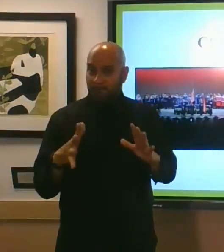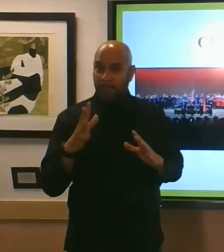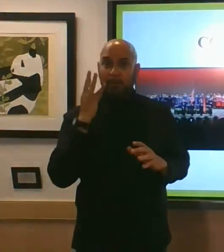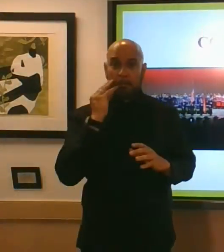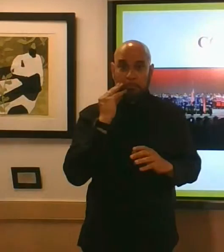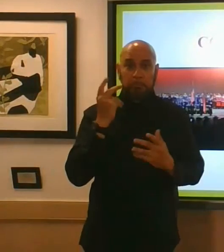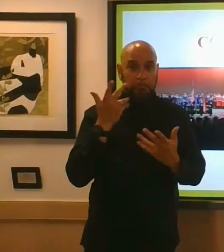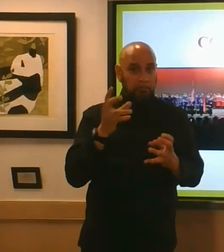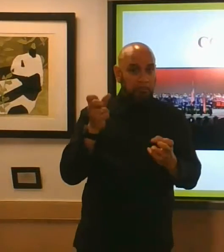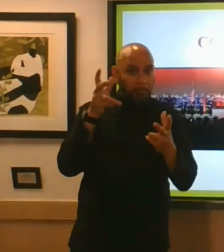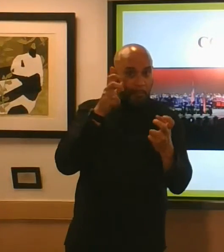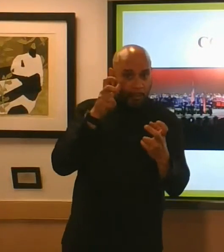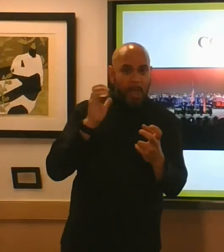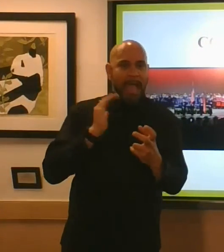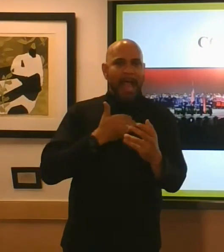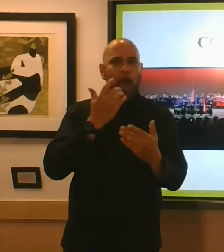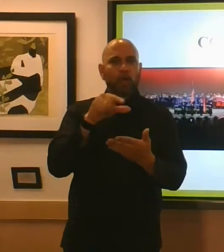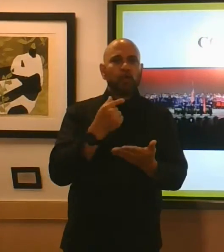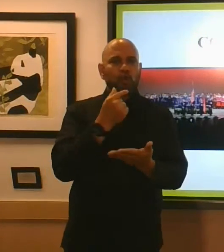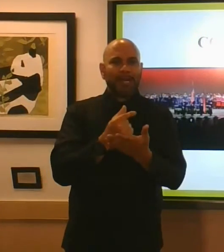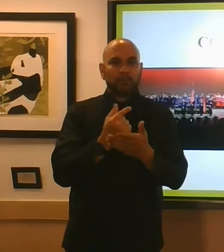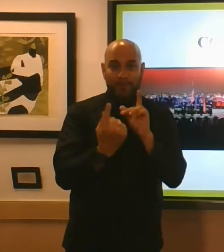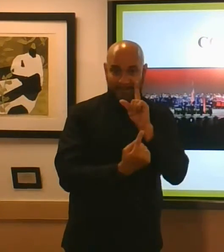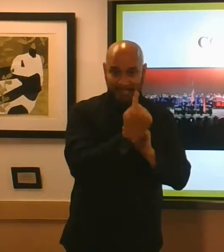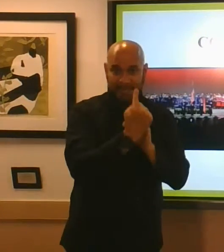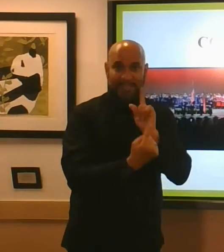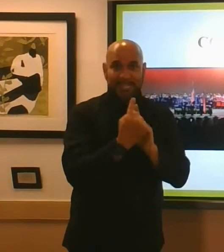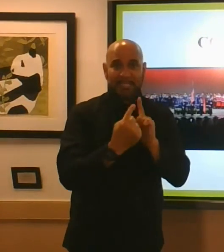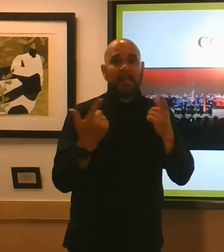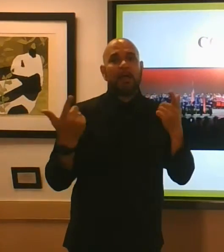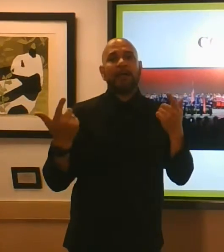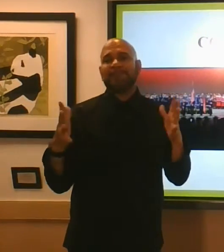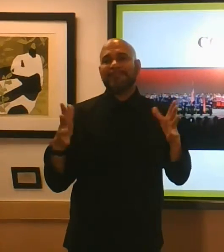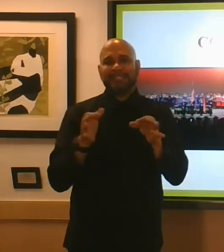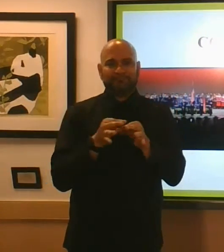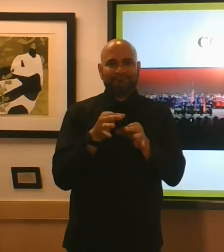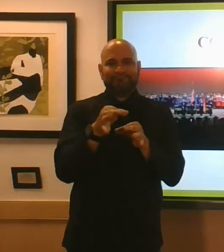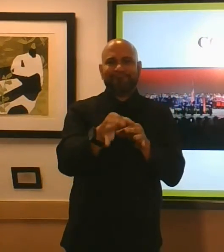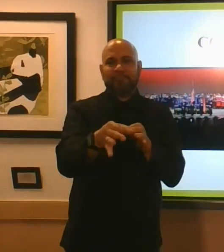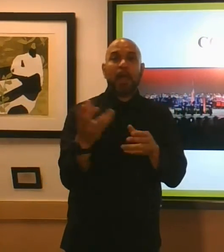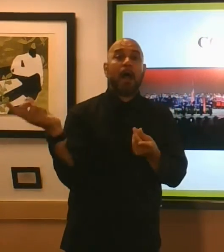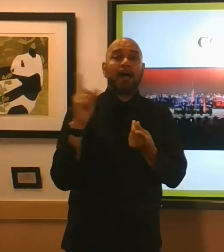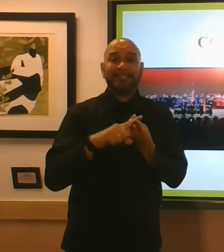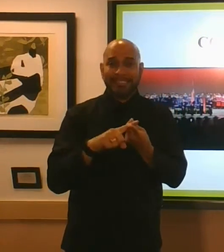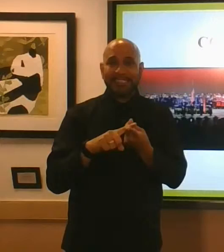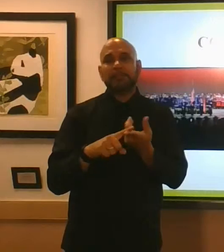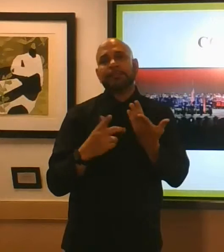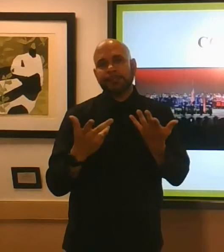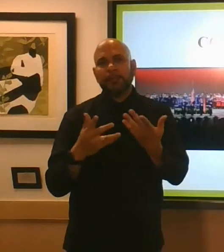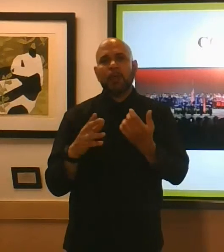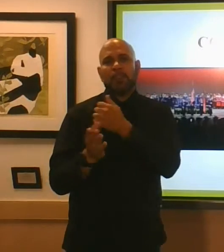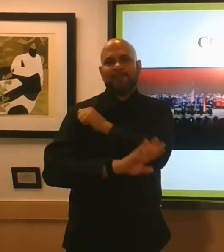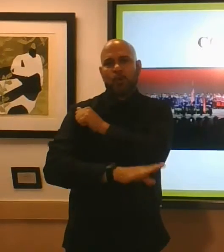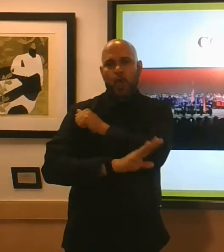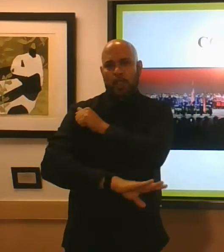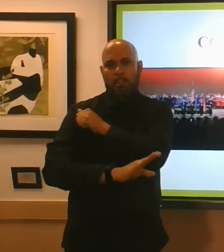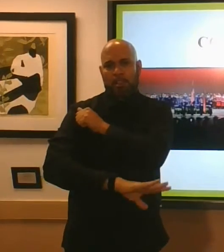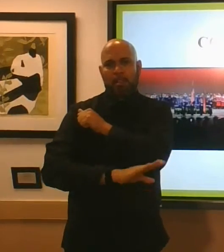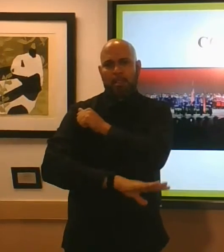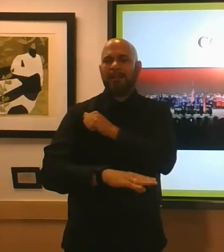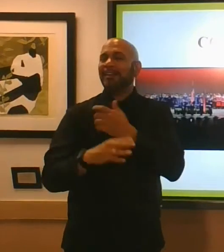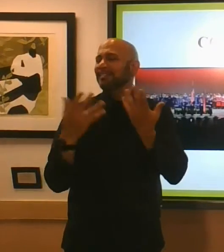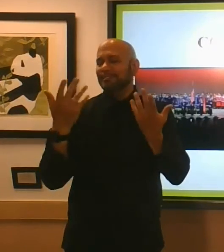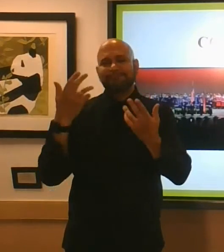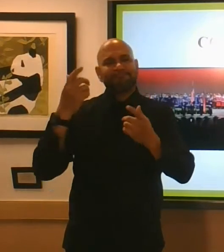already heard our graduation our face-to-face graduation has been delayed until postponed until the fall for